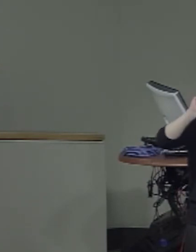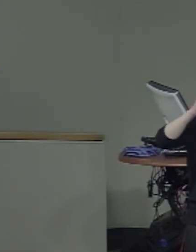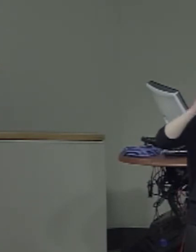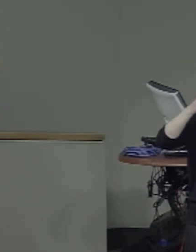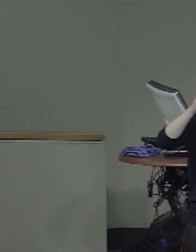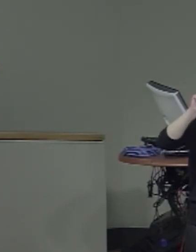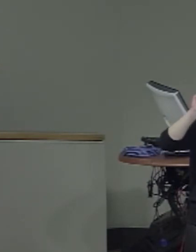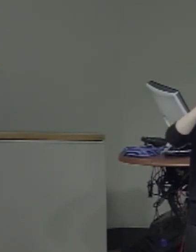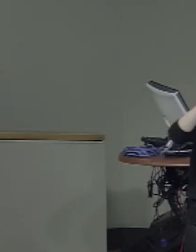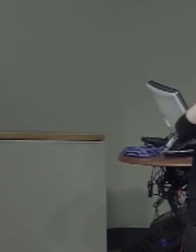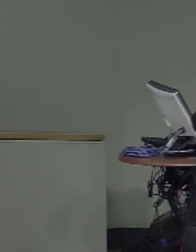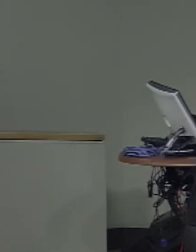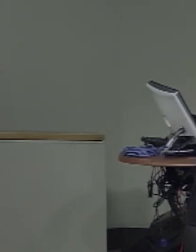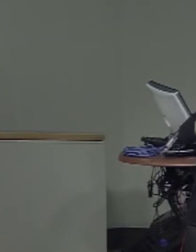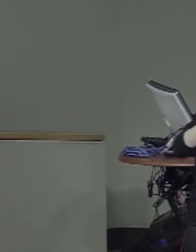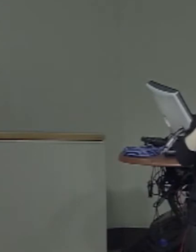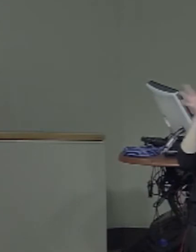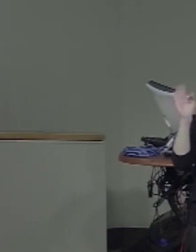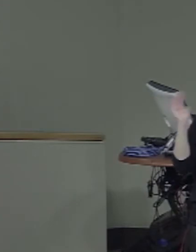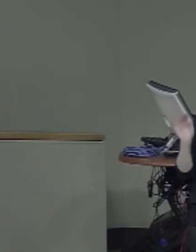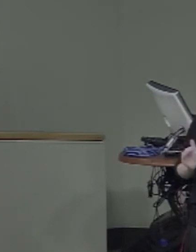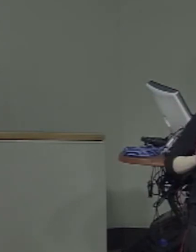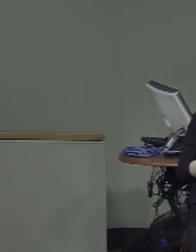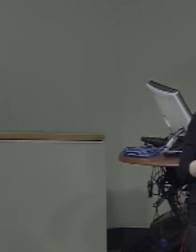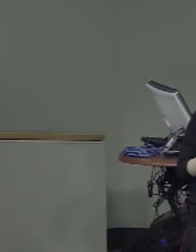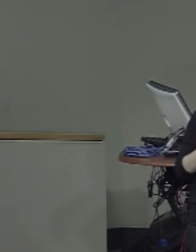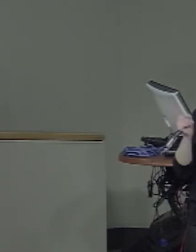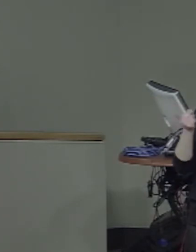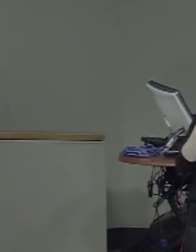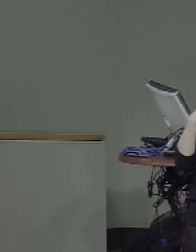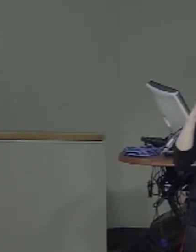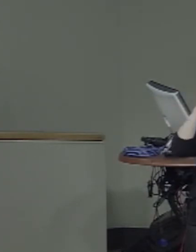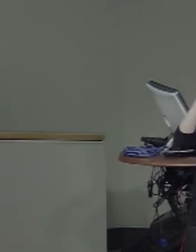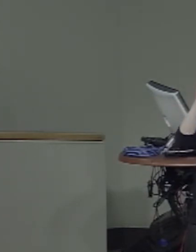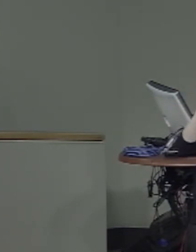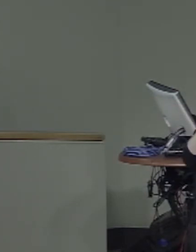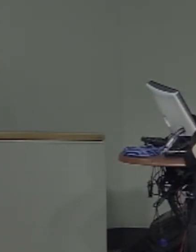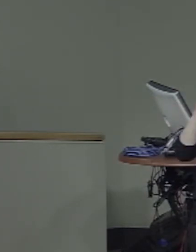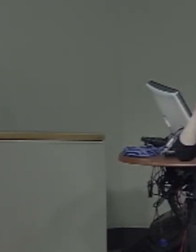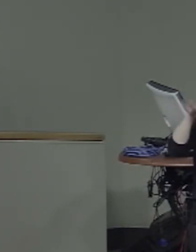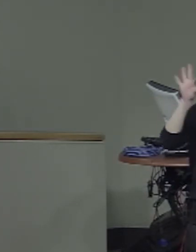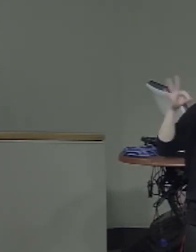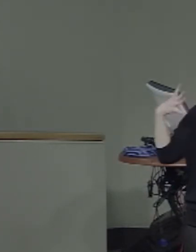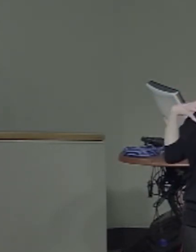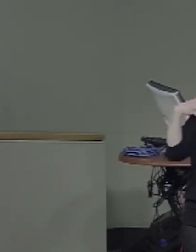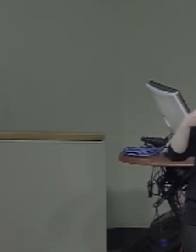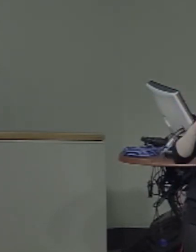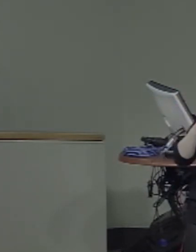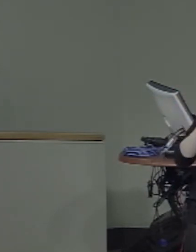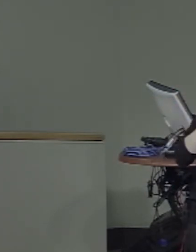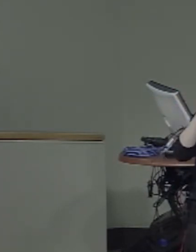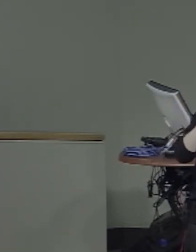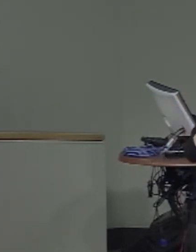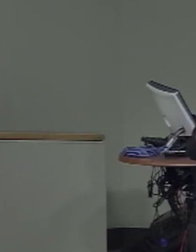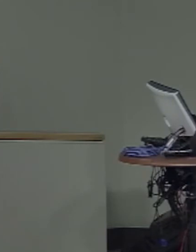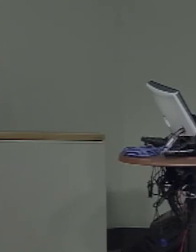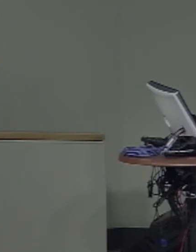Just to review some of the relevant findings, the fusiform face area is an area,